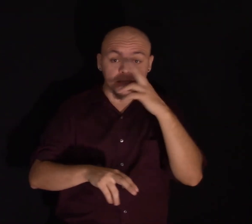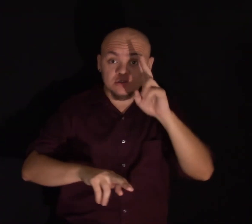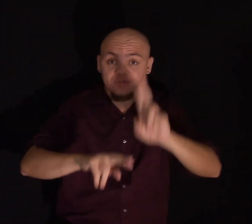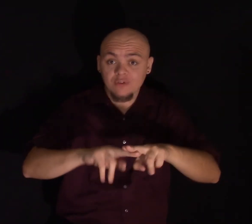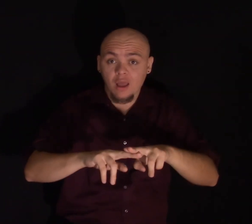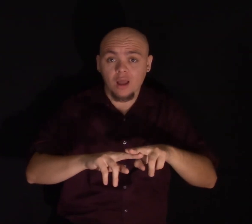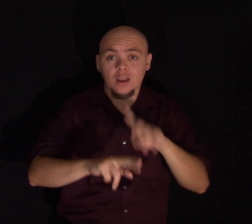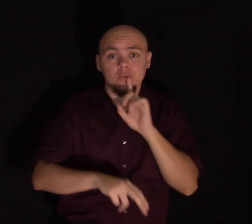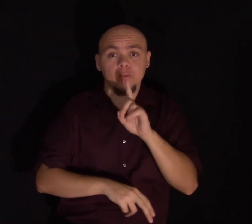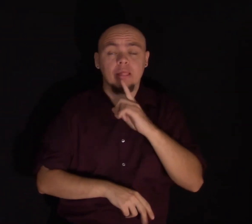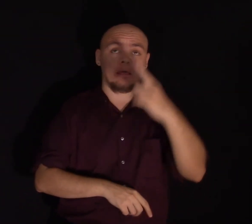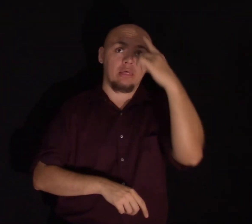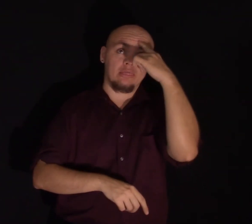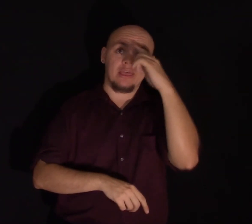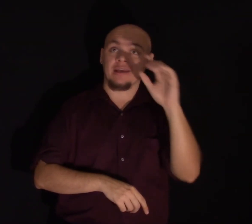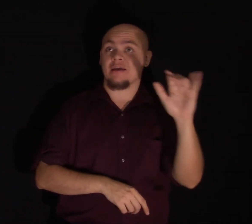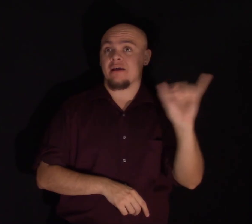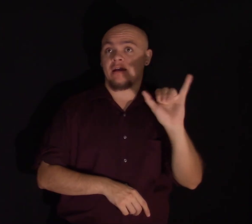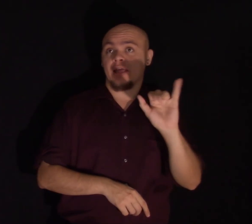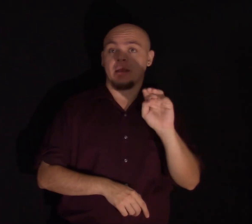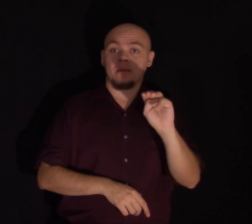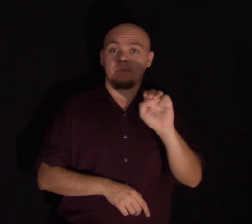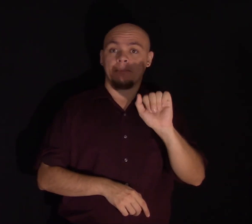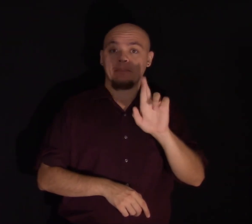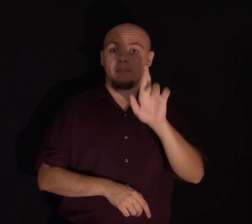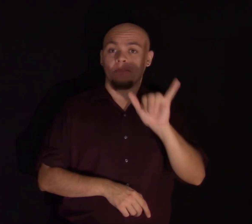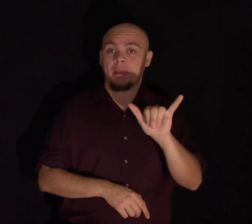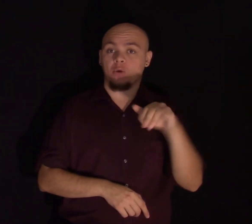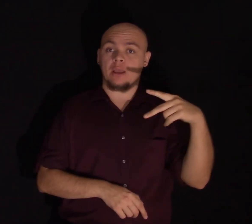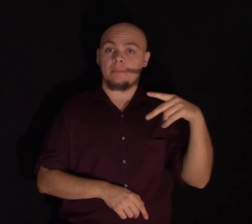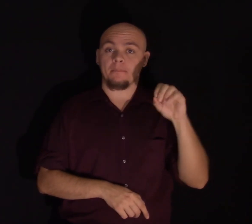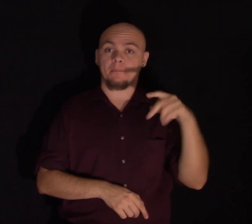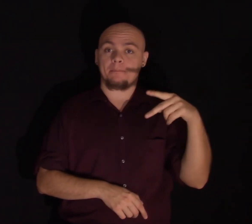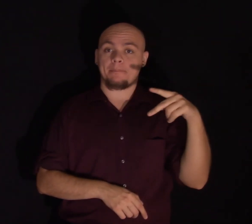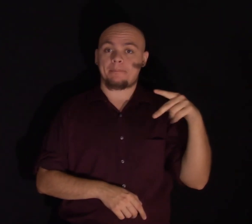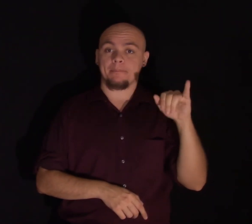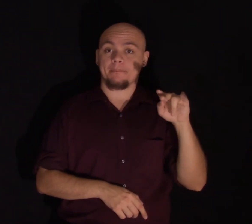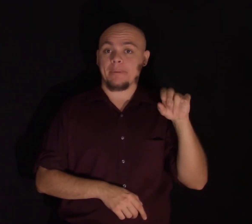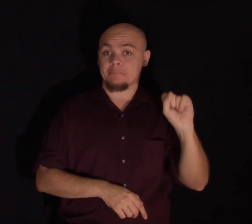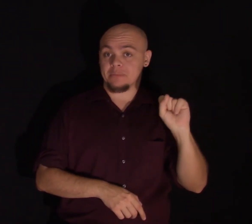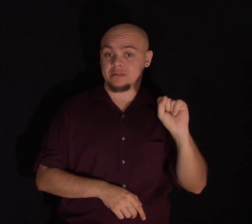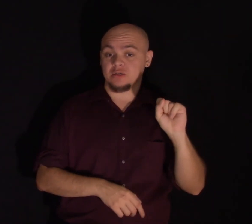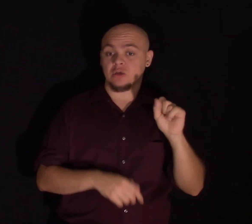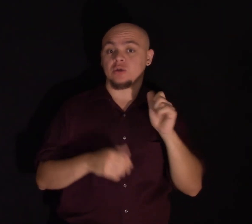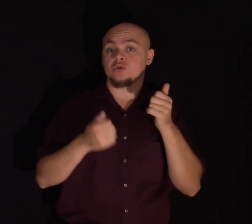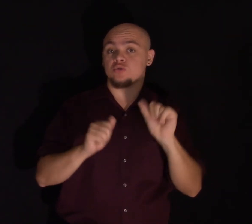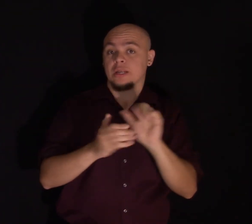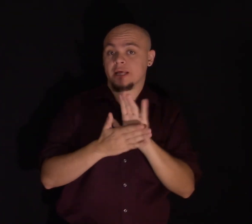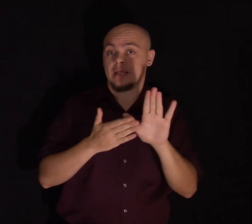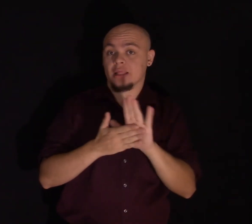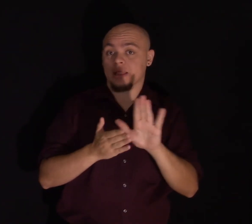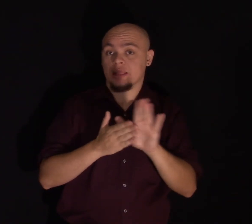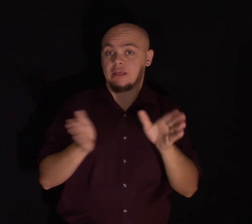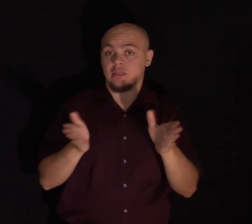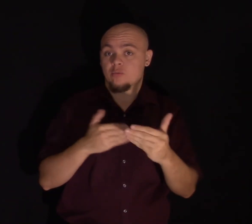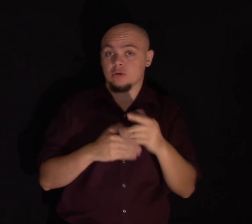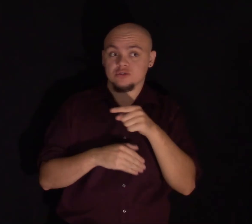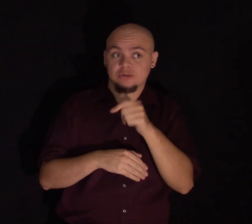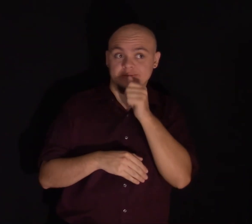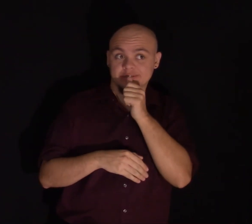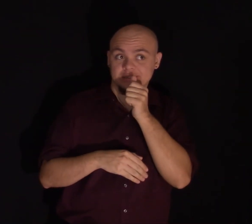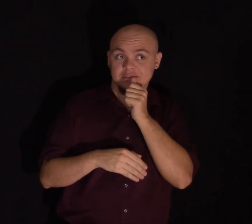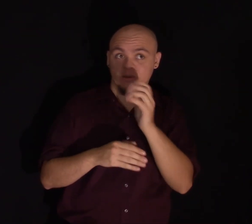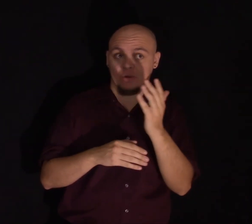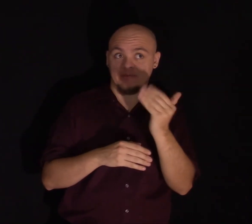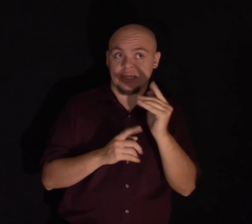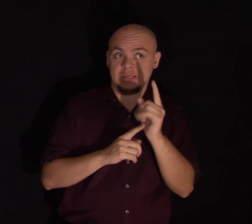really makes me think of the Mary Poppins thing, you know, when she was sort of nagging the children to tidy their room. I think she was doing a secret 15-minute rule on them.